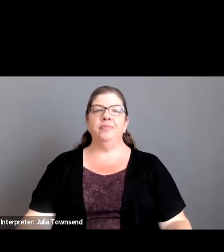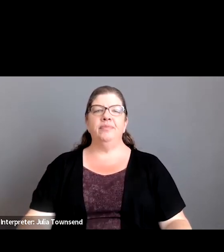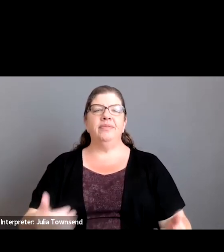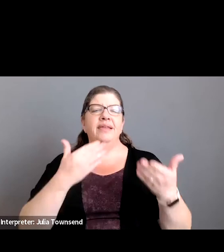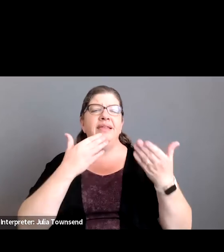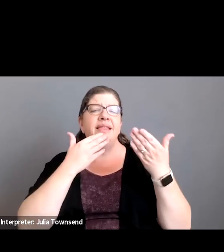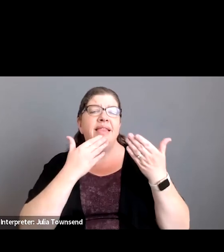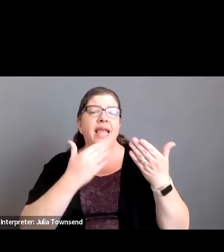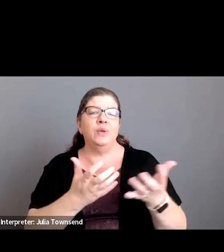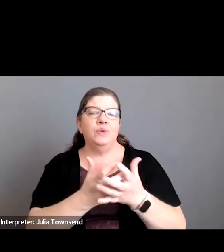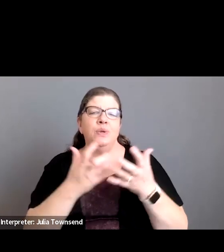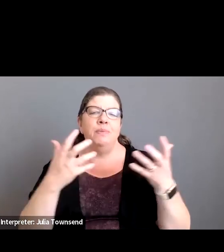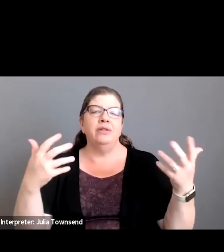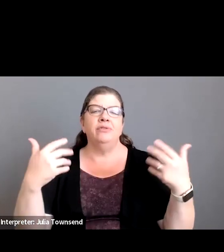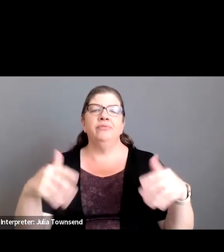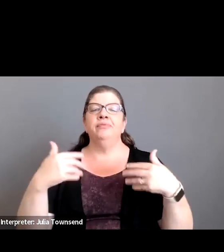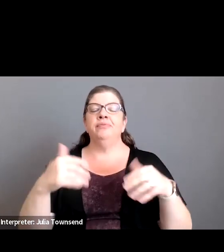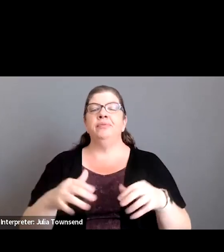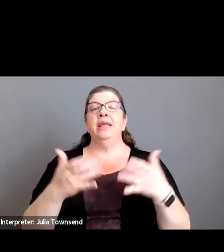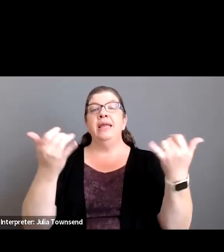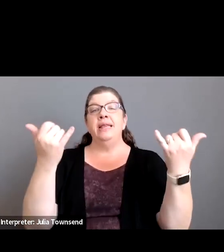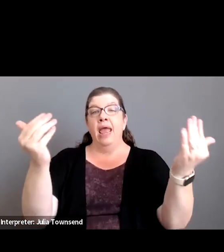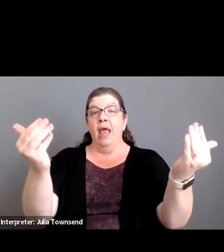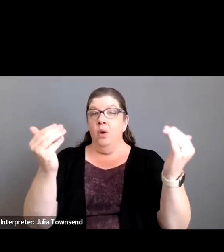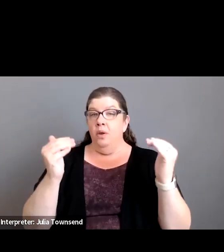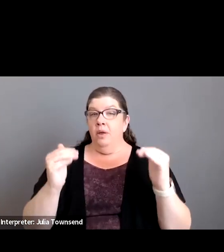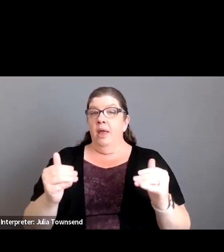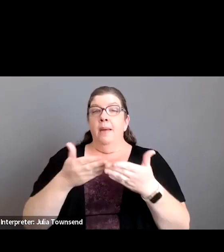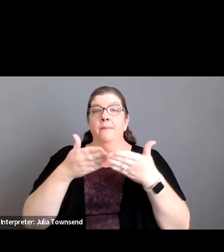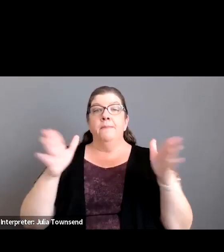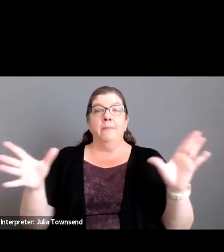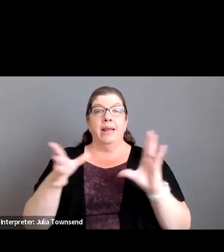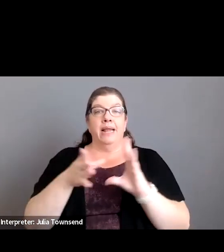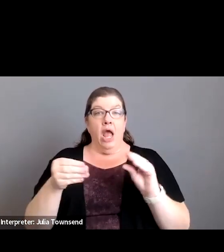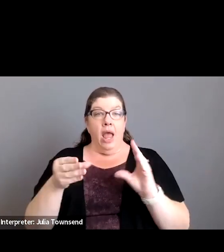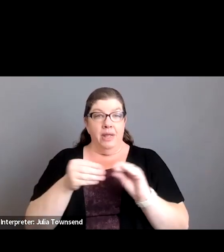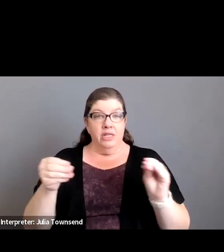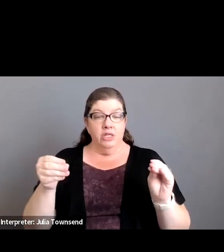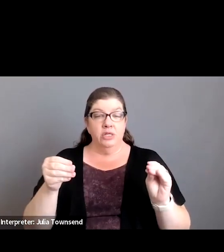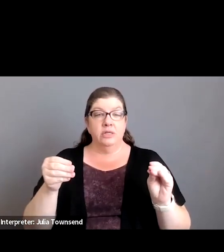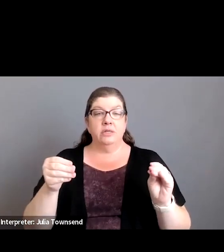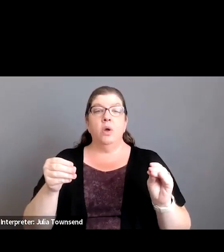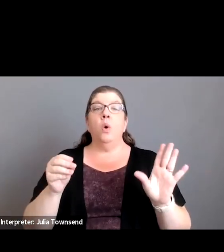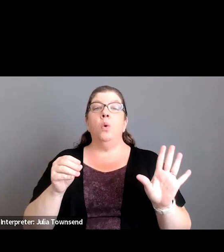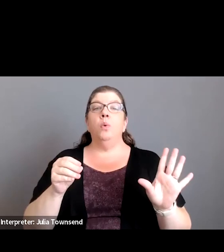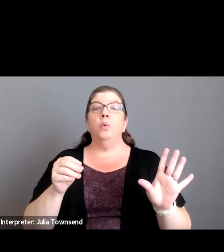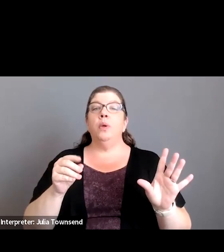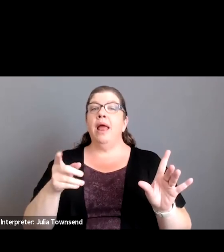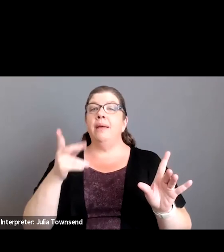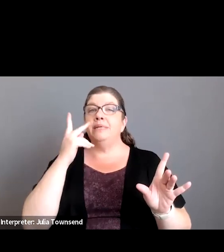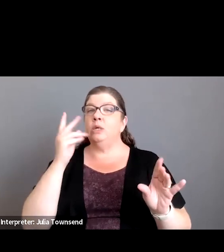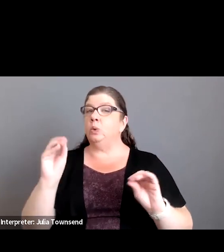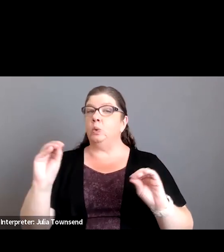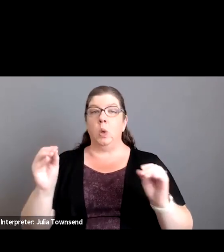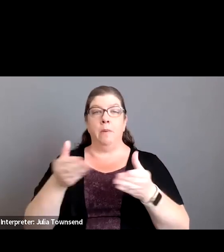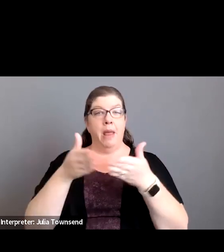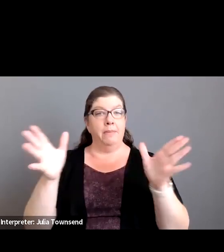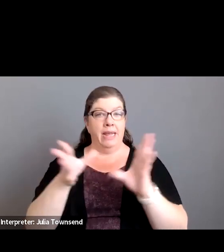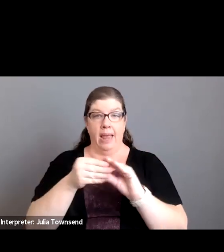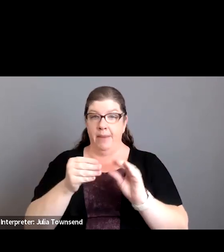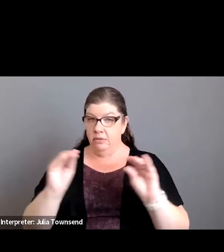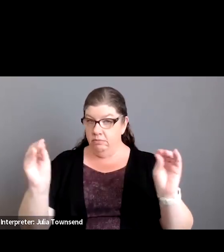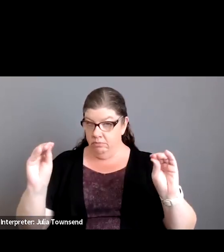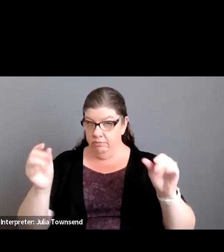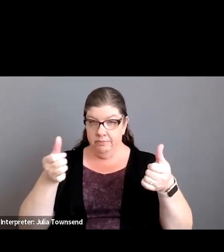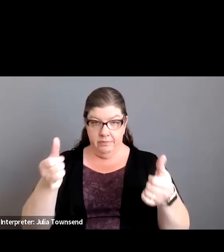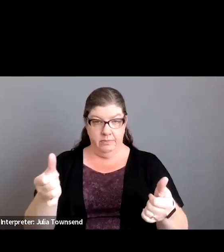thank you so much um we will now go to public comments on non-okay and i'm saying that we don't have any